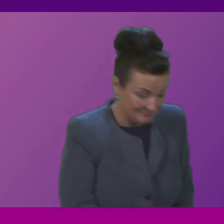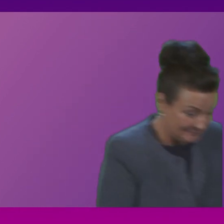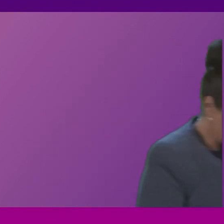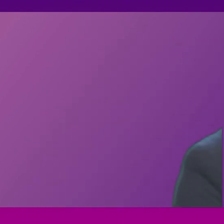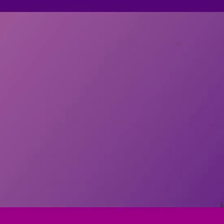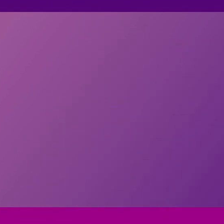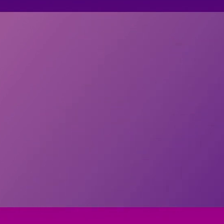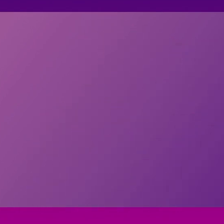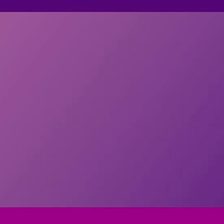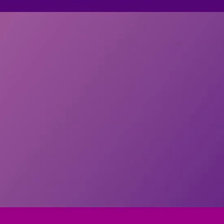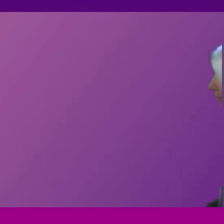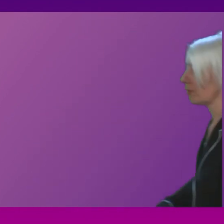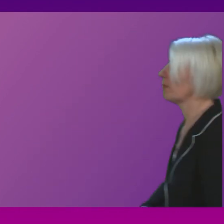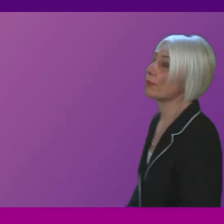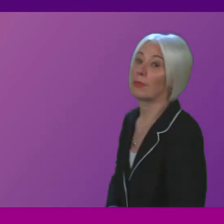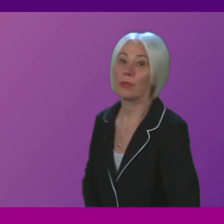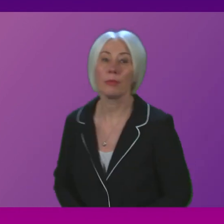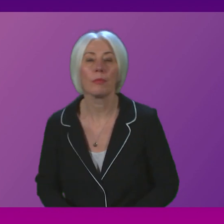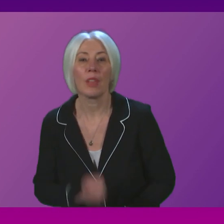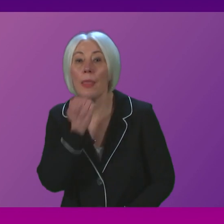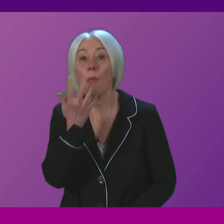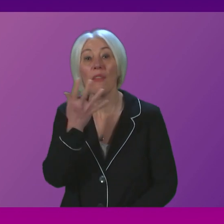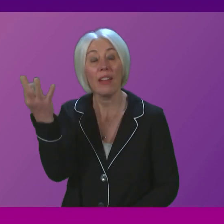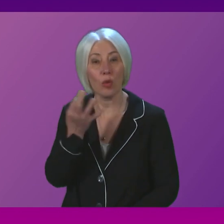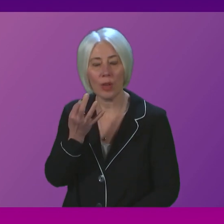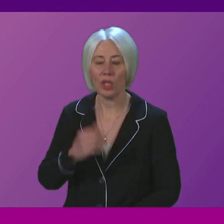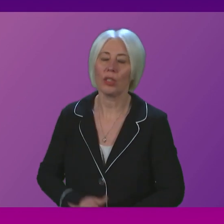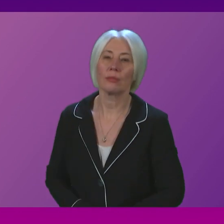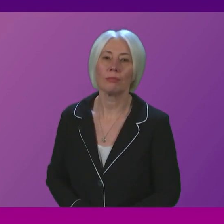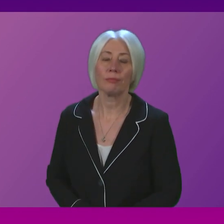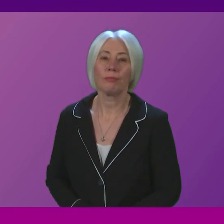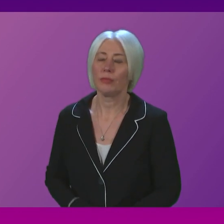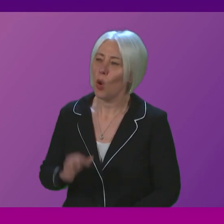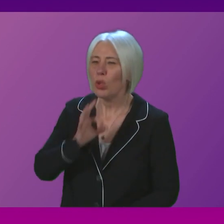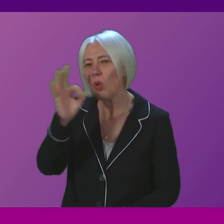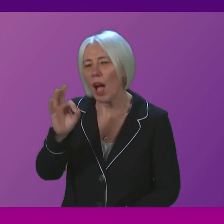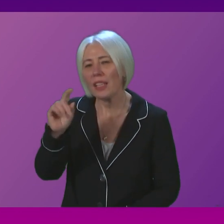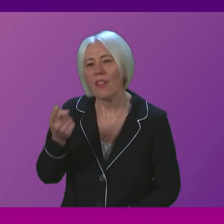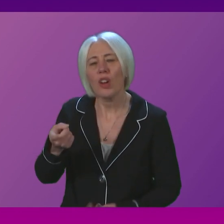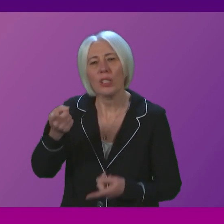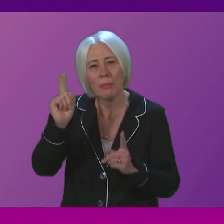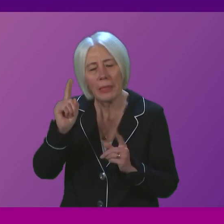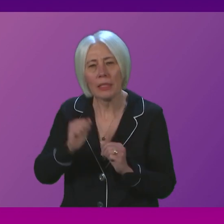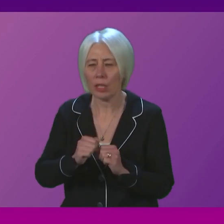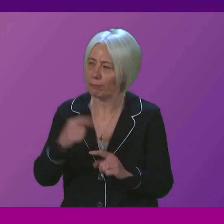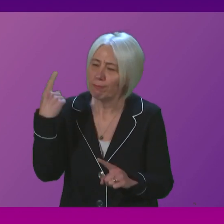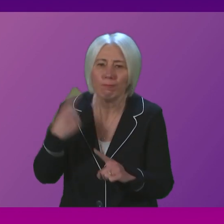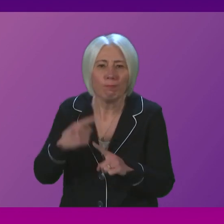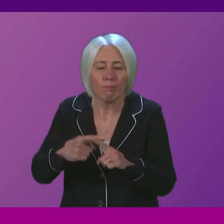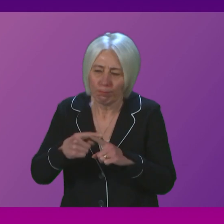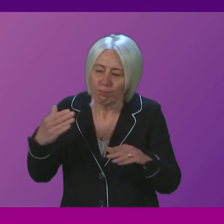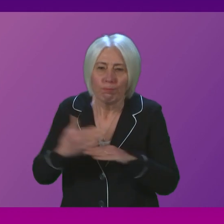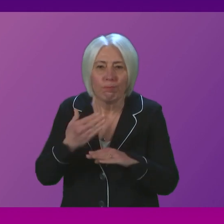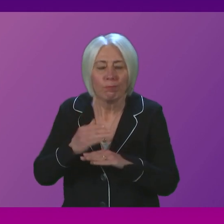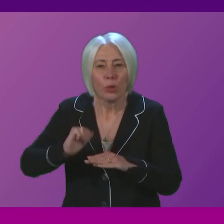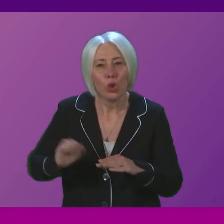question number five Monica Lenin thank you presenting officer to ask the first minister what urgent action the